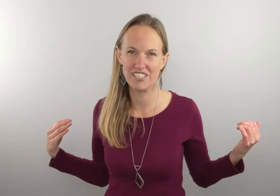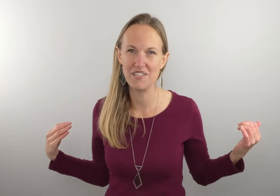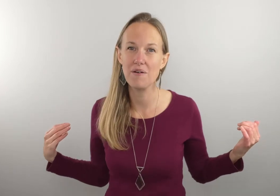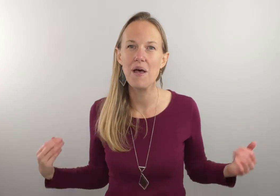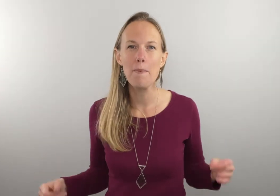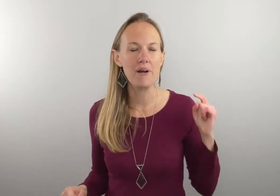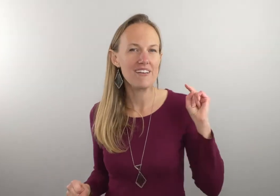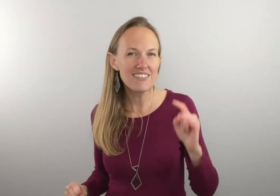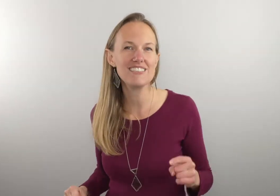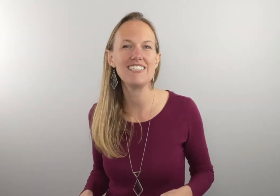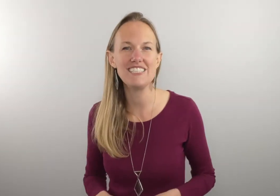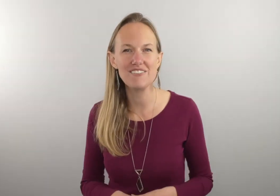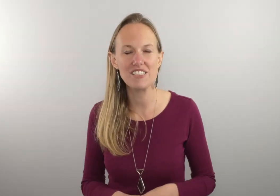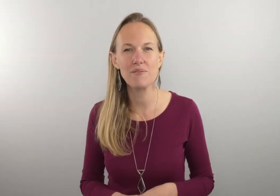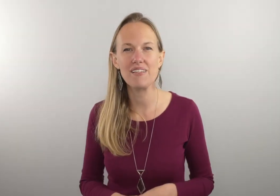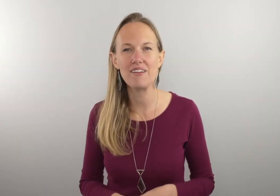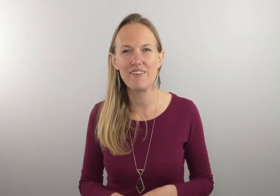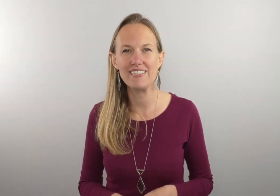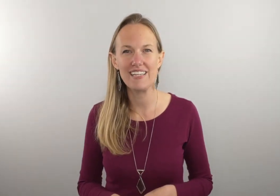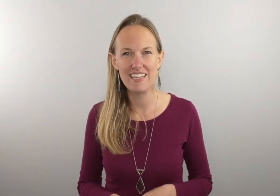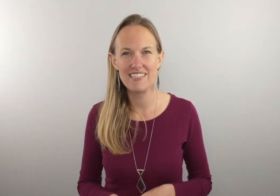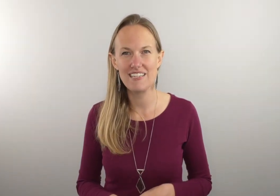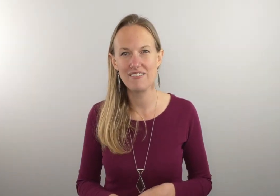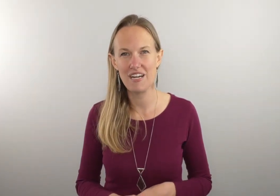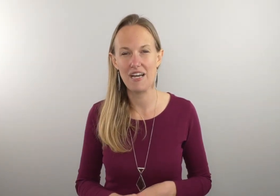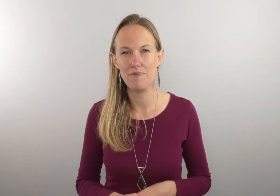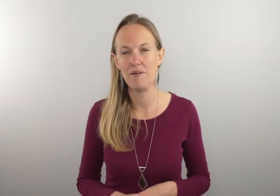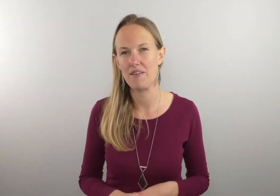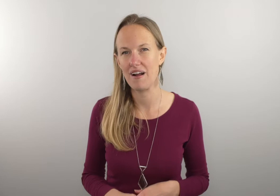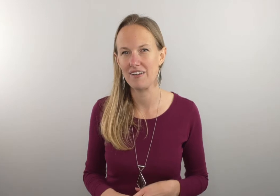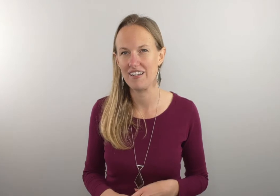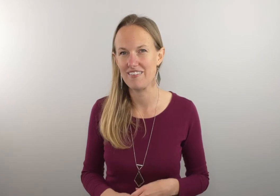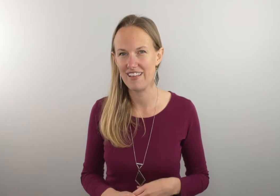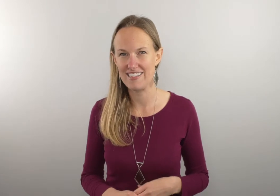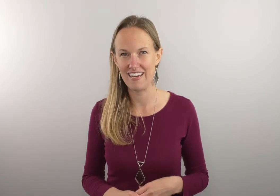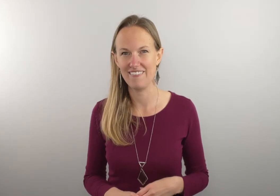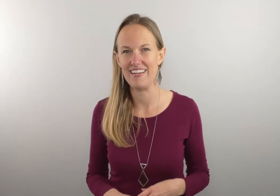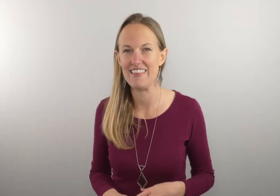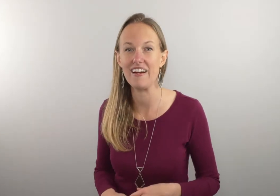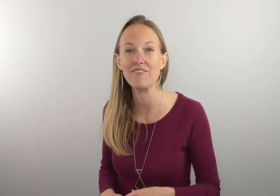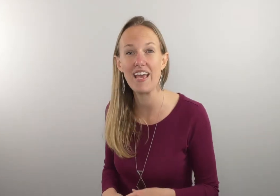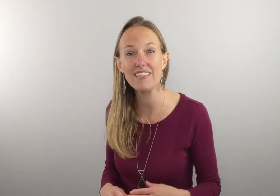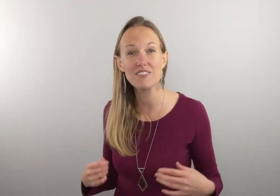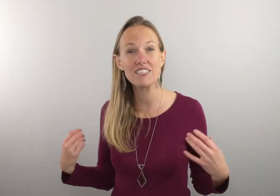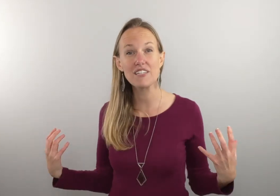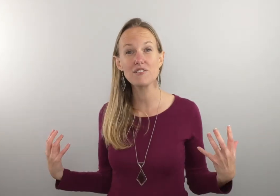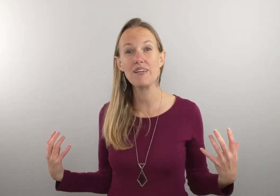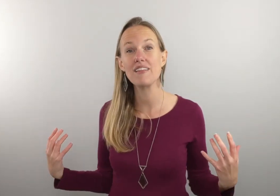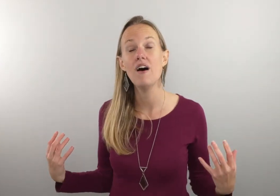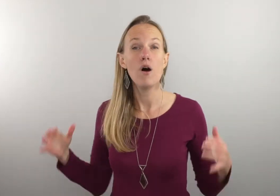two but I'm gonna teach a verse one in the chorus and then see for time whether or not we're gonna throw that second one in there. Okay so it starts with oh